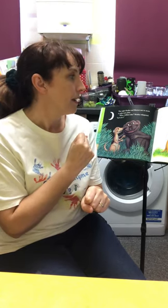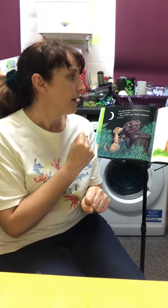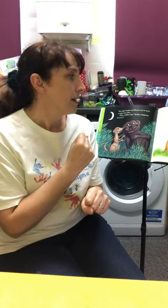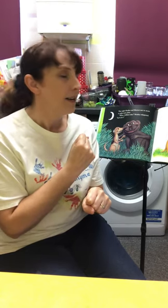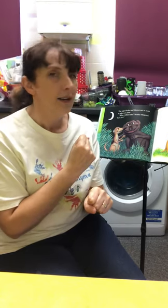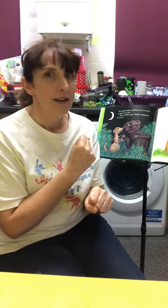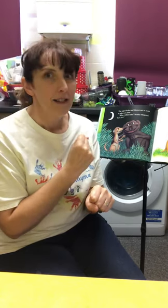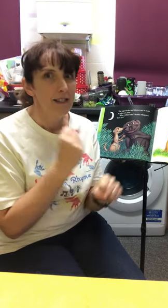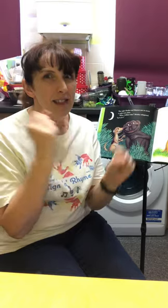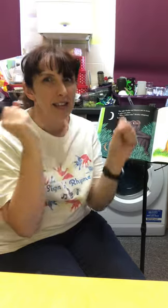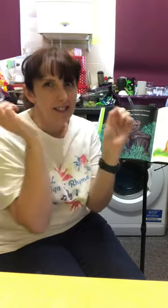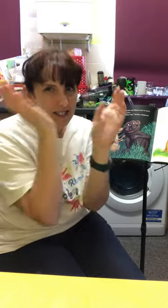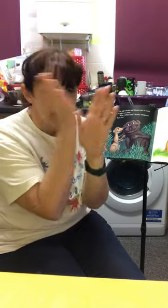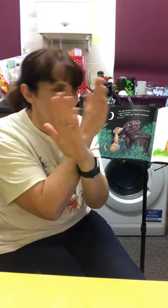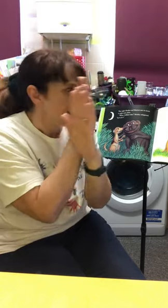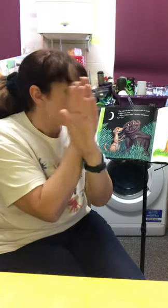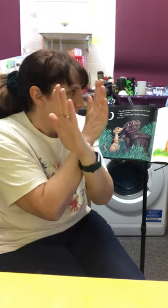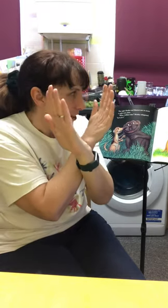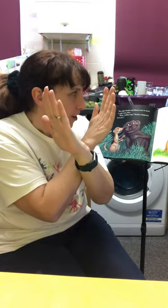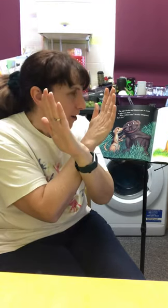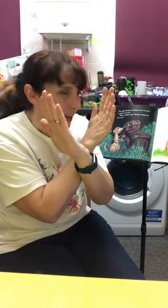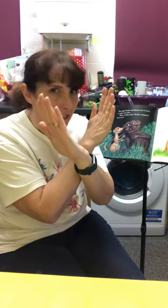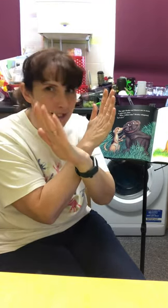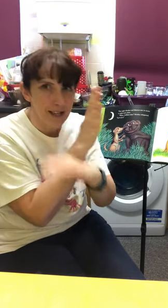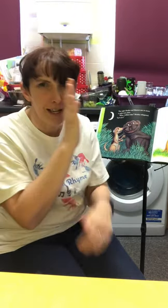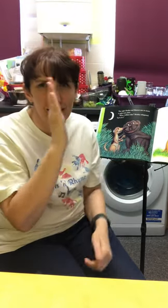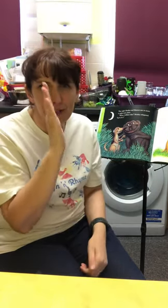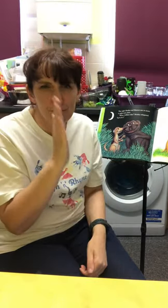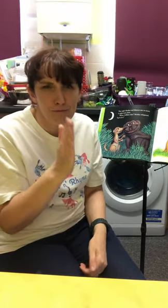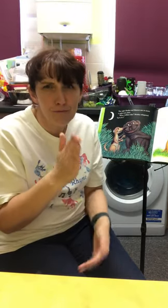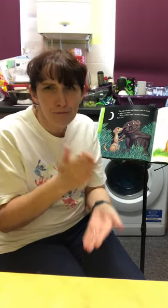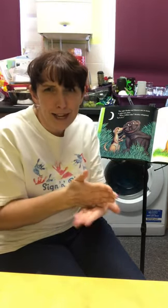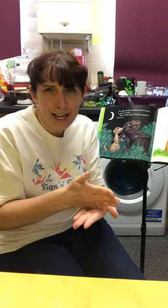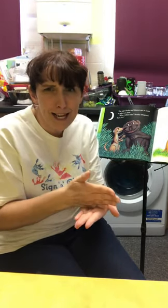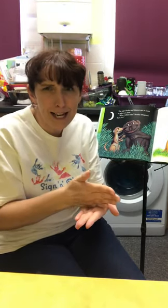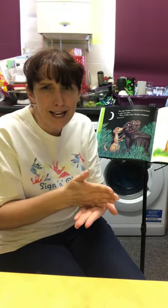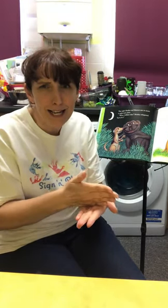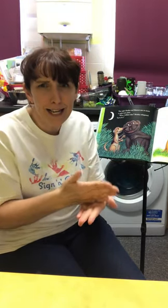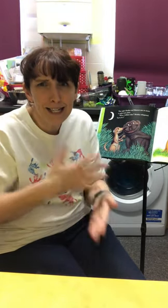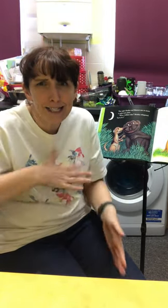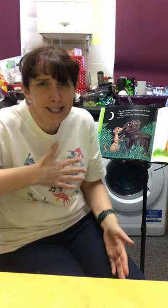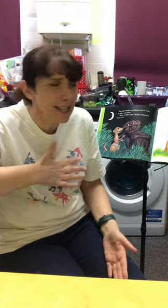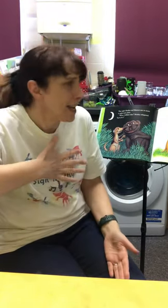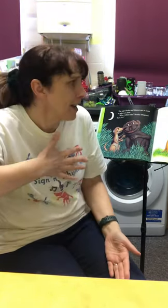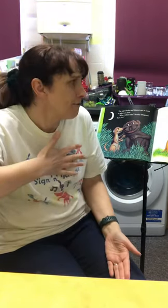This disguise is really scary,